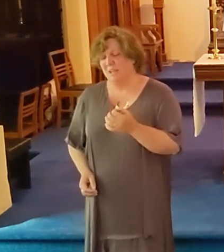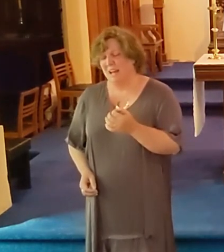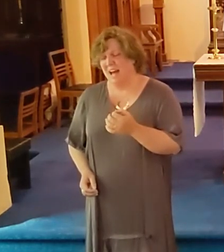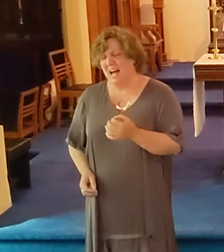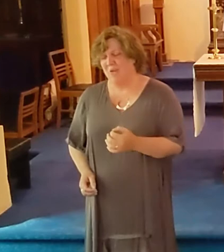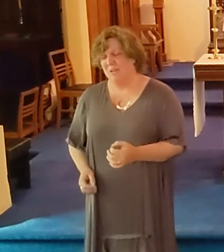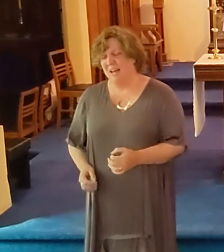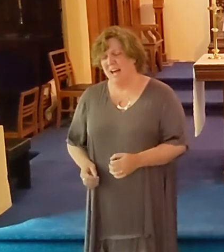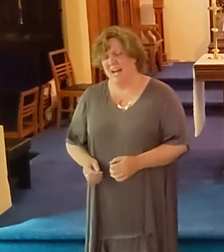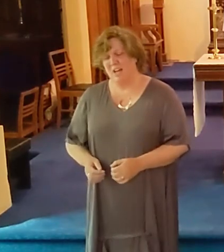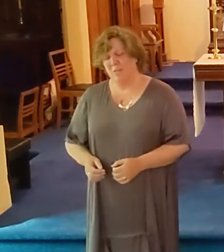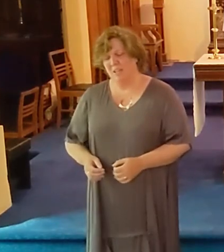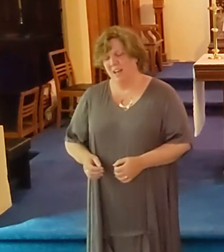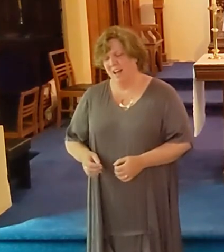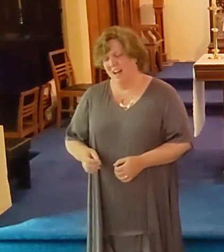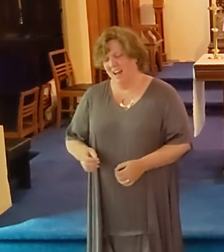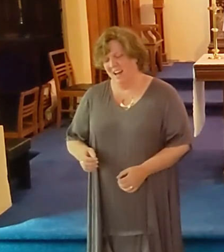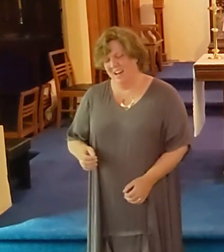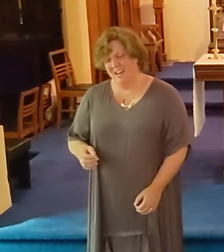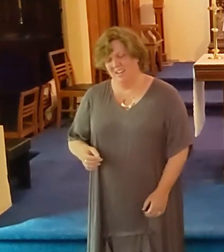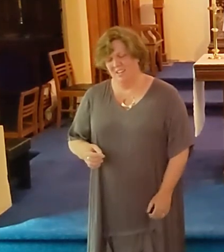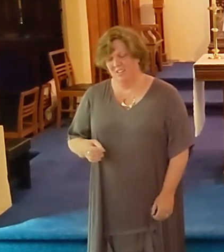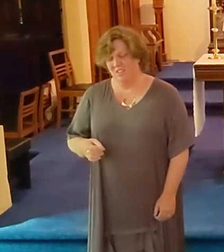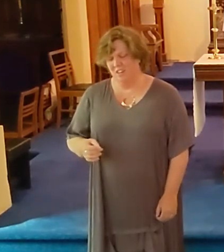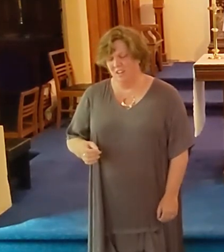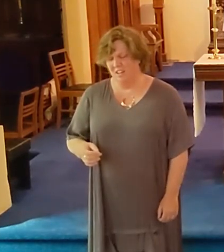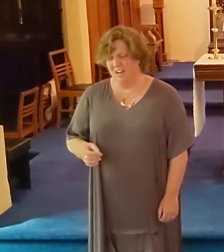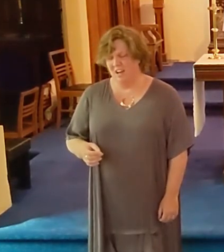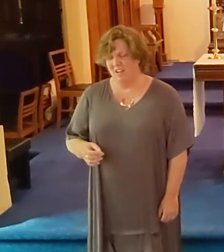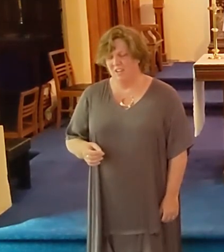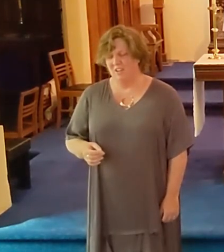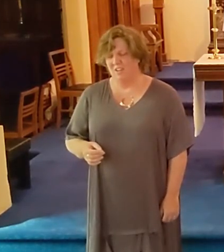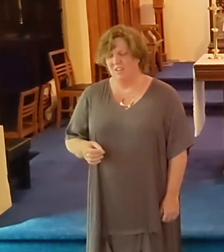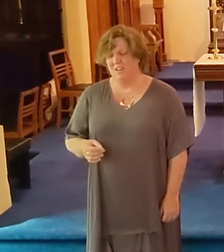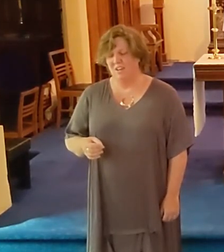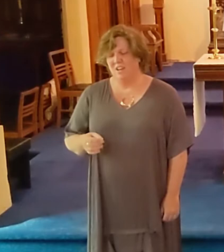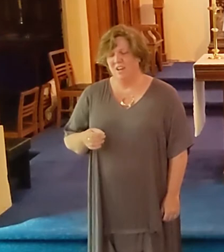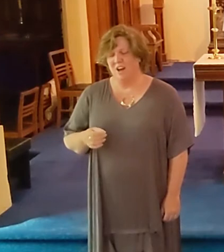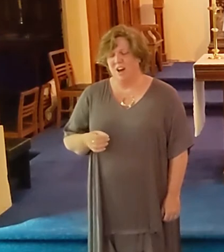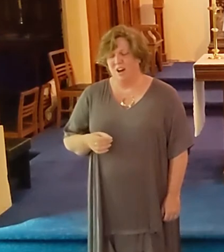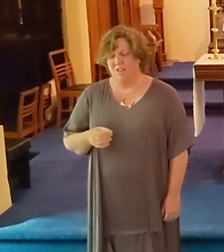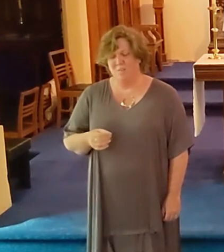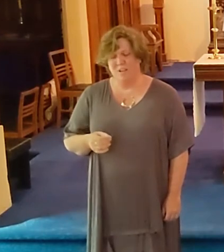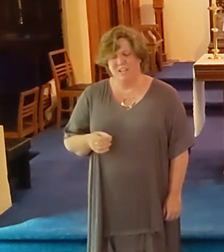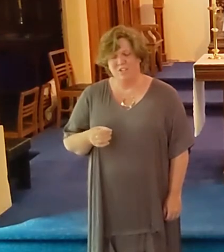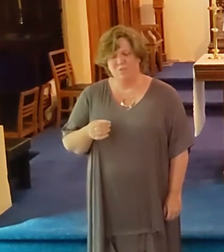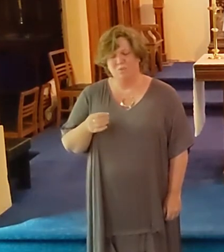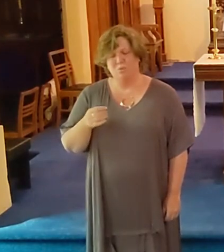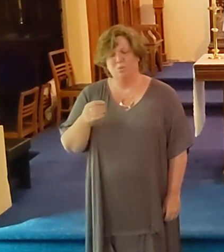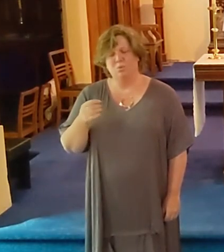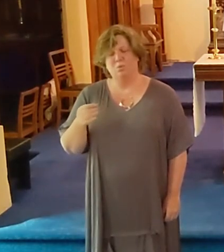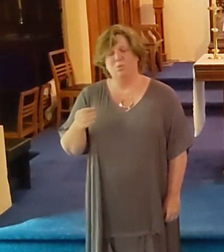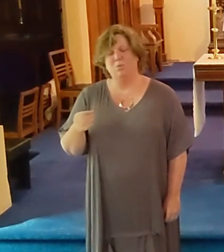Black, black, black is the color of my